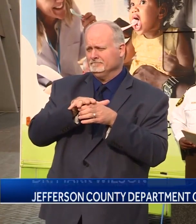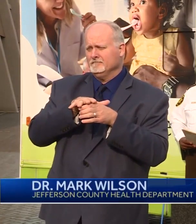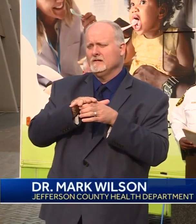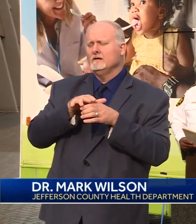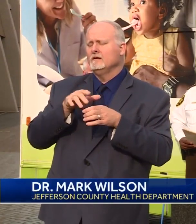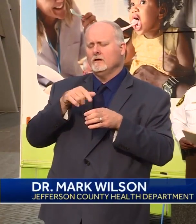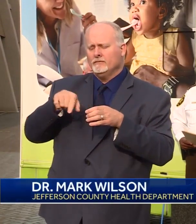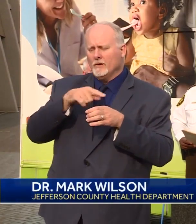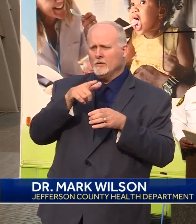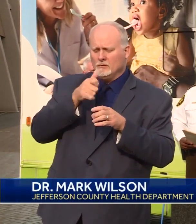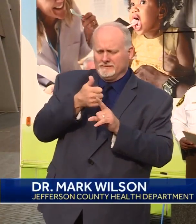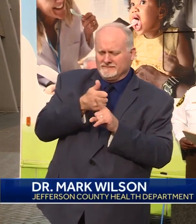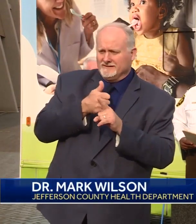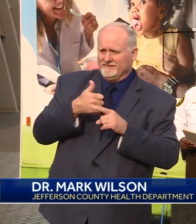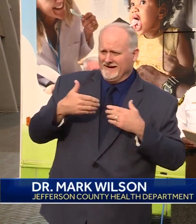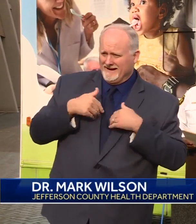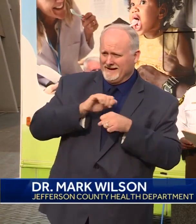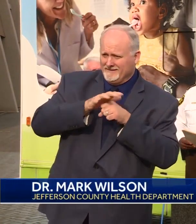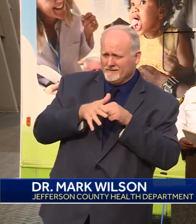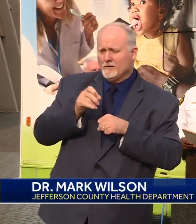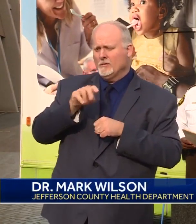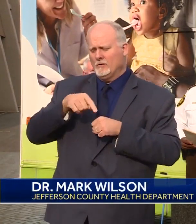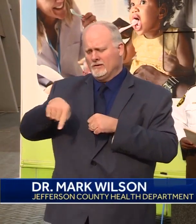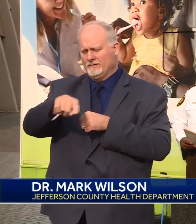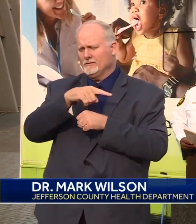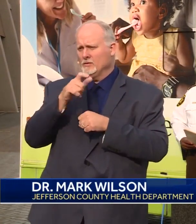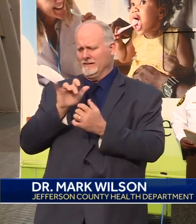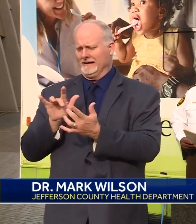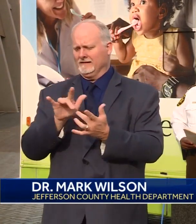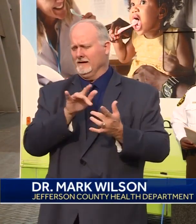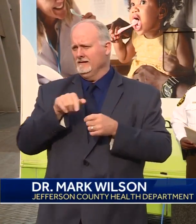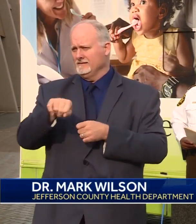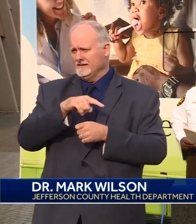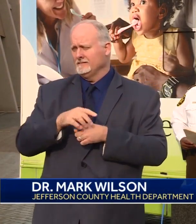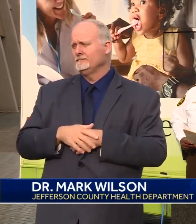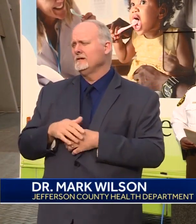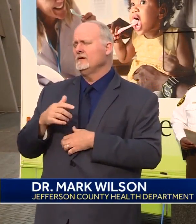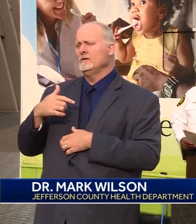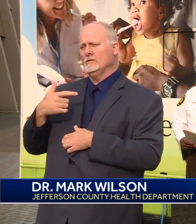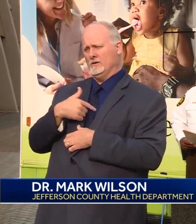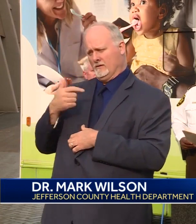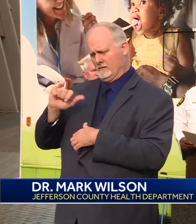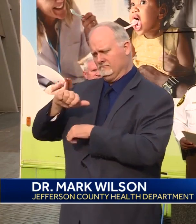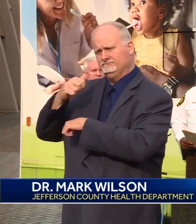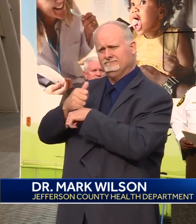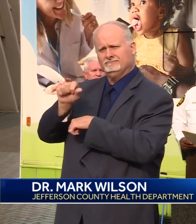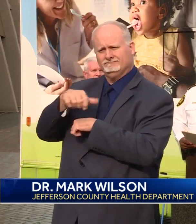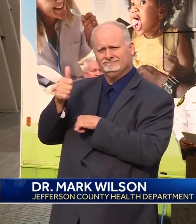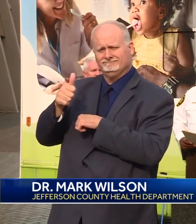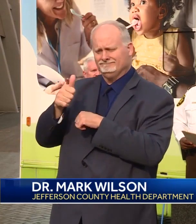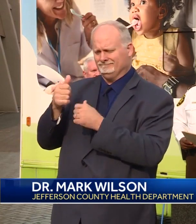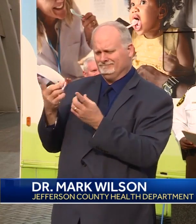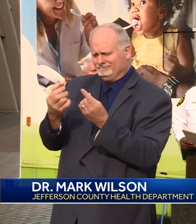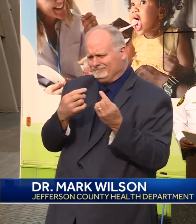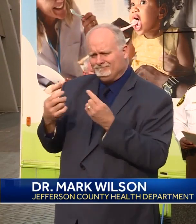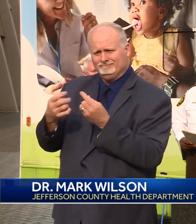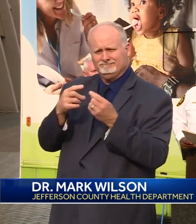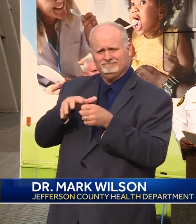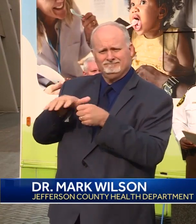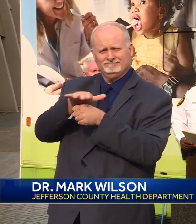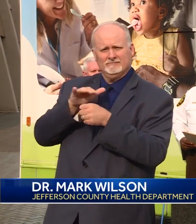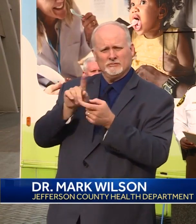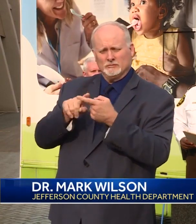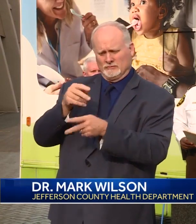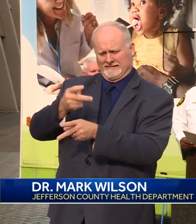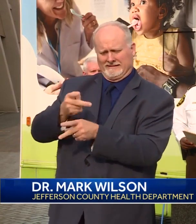in direct contact. Multiple other efforts are in motion at the health department and throughout our community to